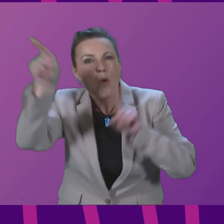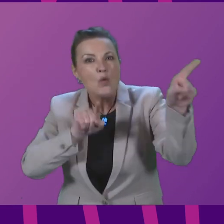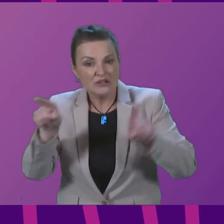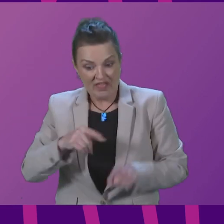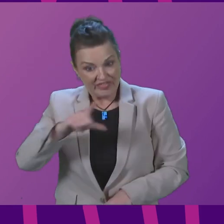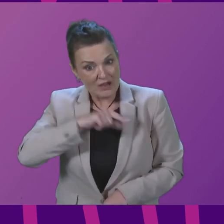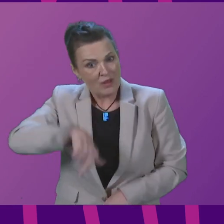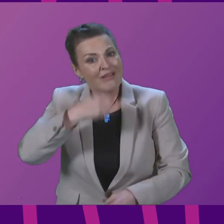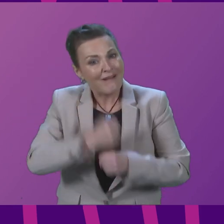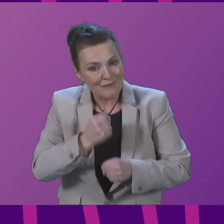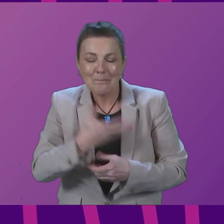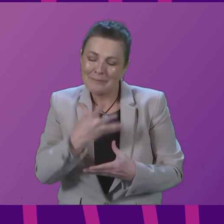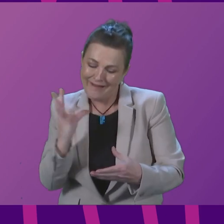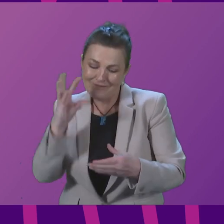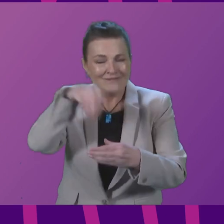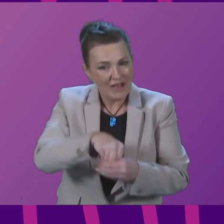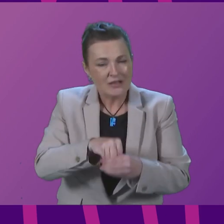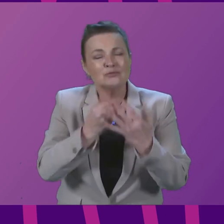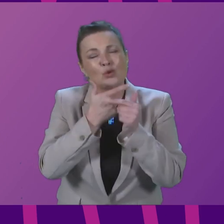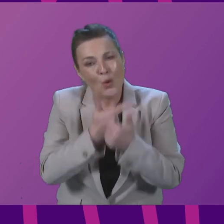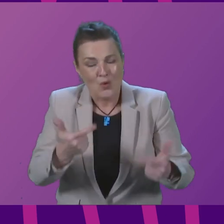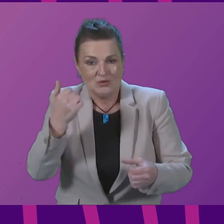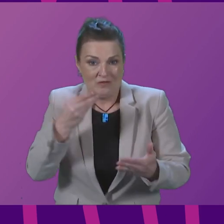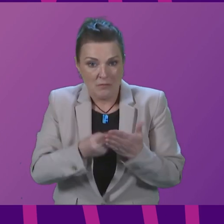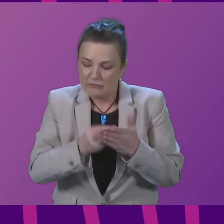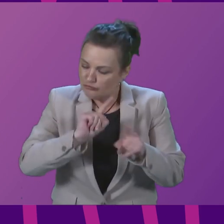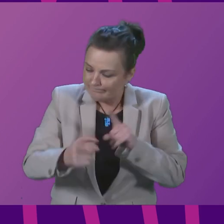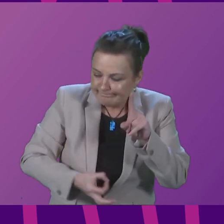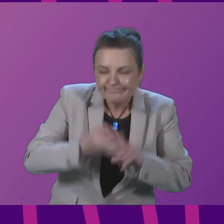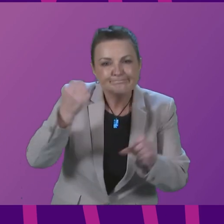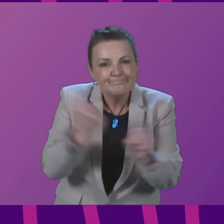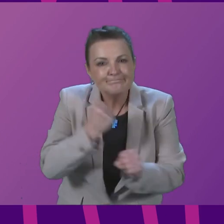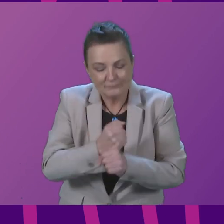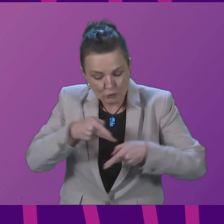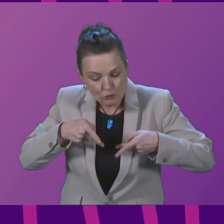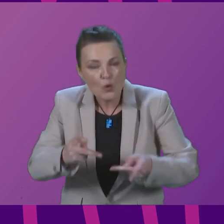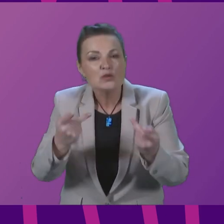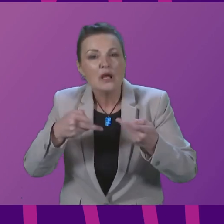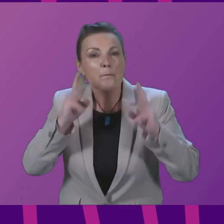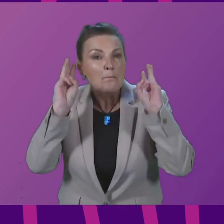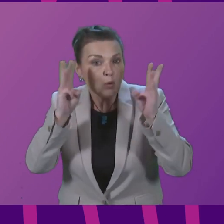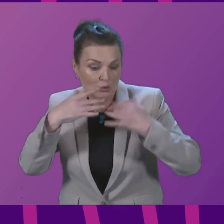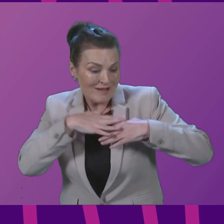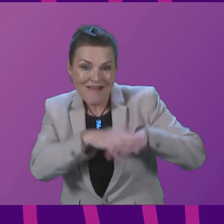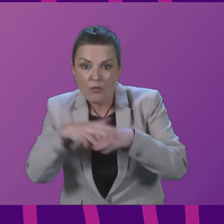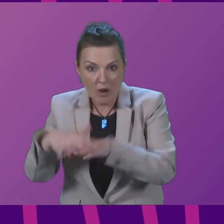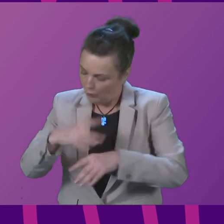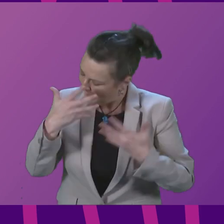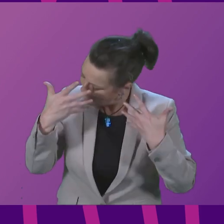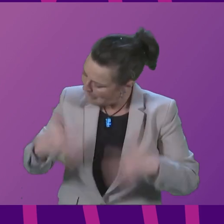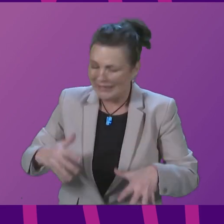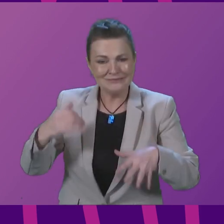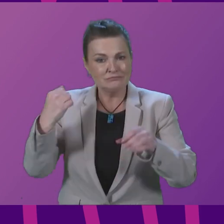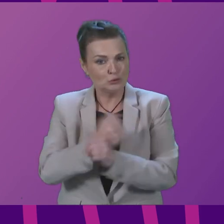this Government has invested so heavily in maintaining and improving our trunk road and our motorway network. We've delivered improvements